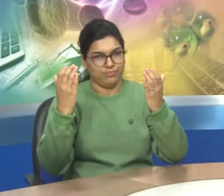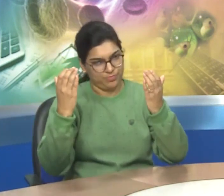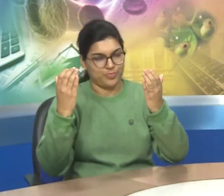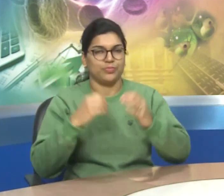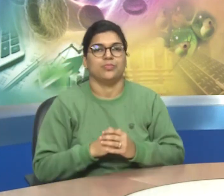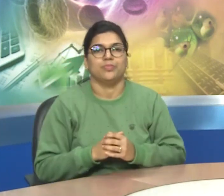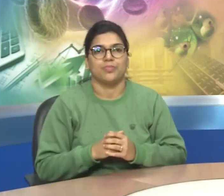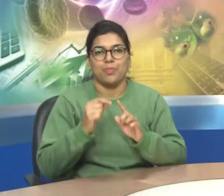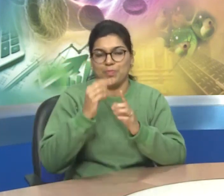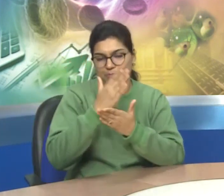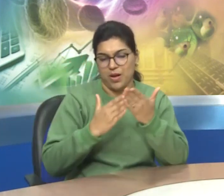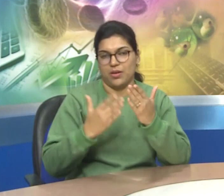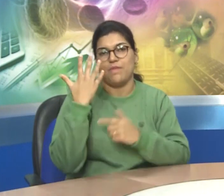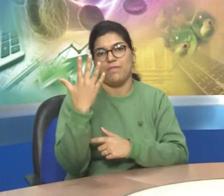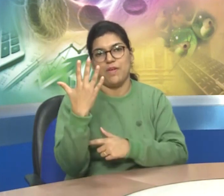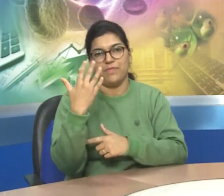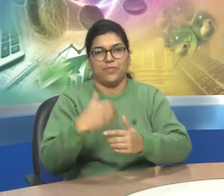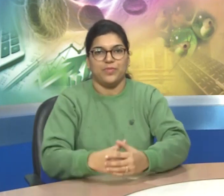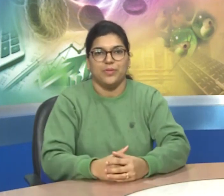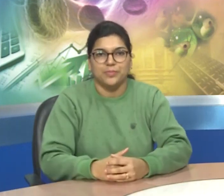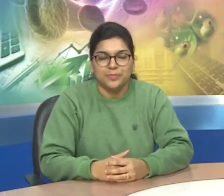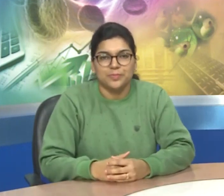this video is part 5